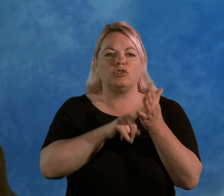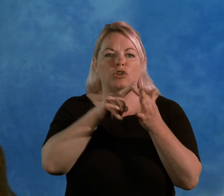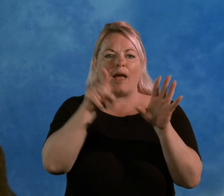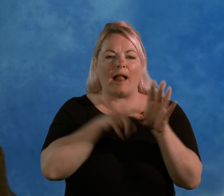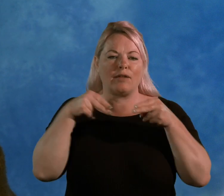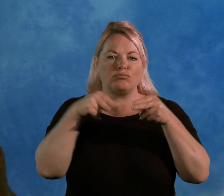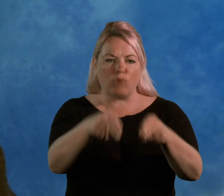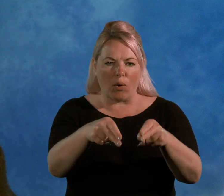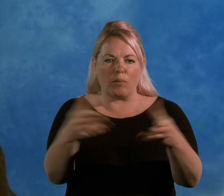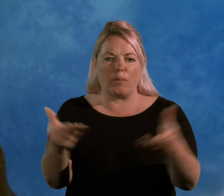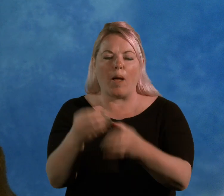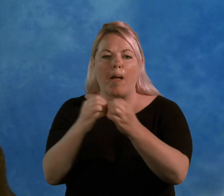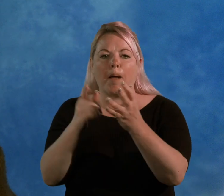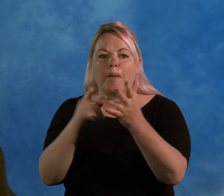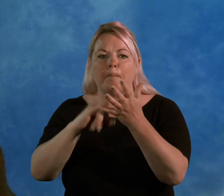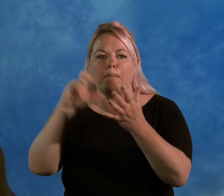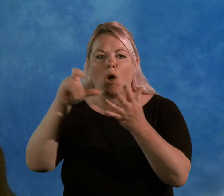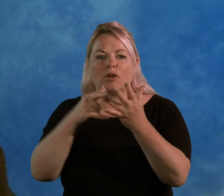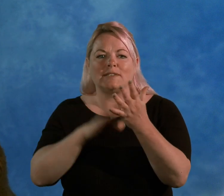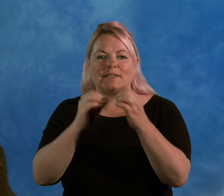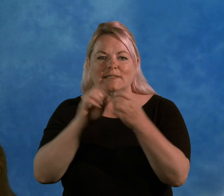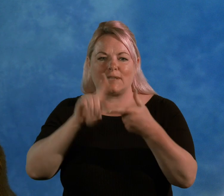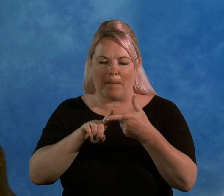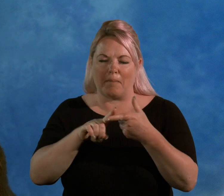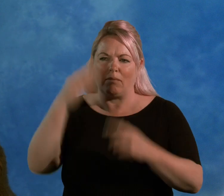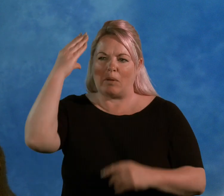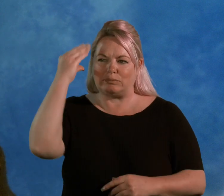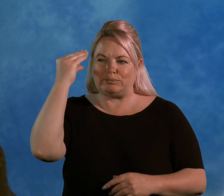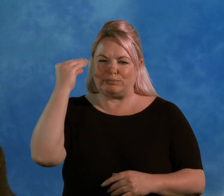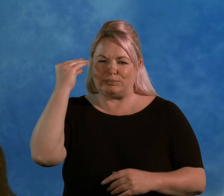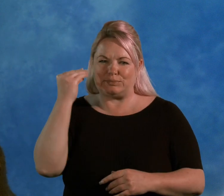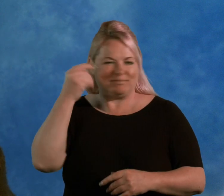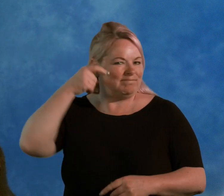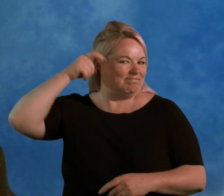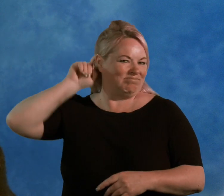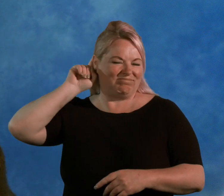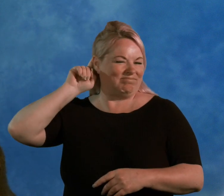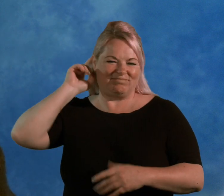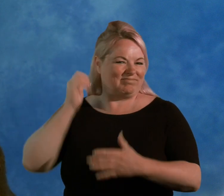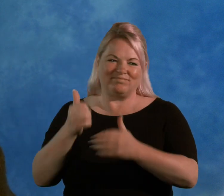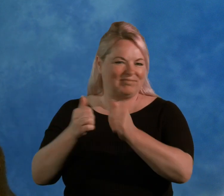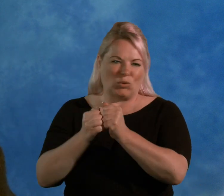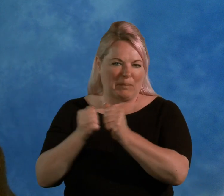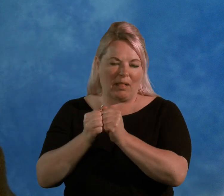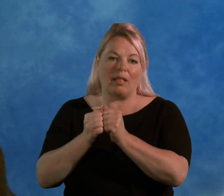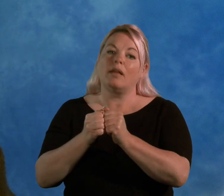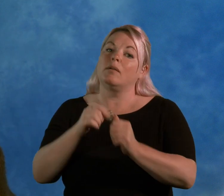the hearing went down and they could no longer help, it was suggested I might be suitable for a cochlear implant.